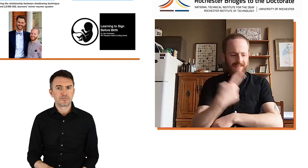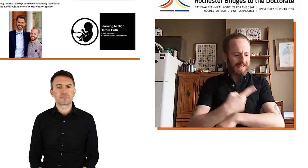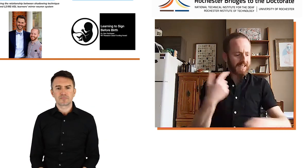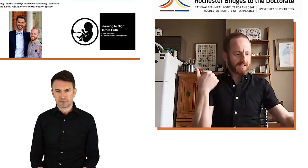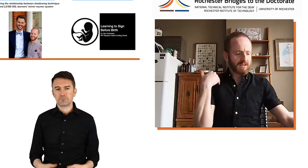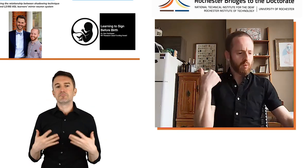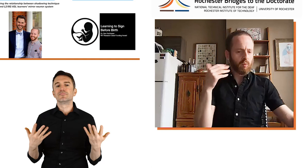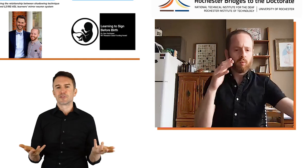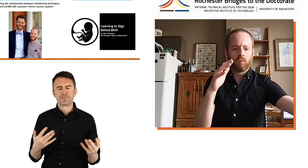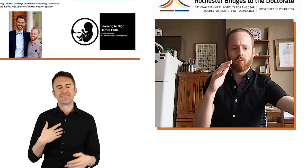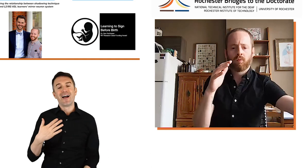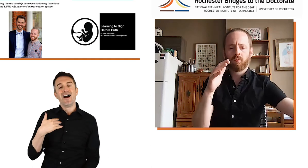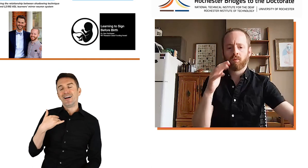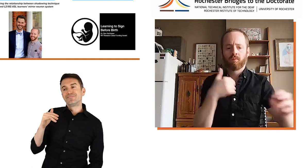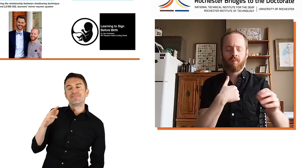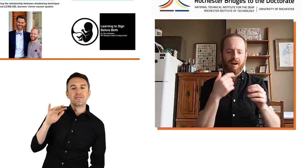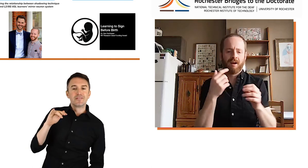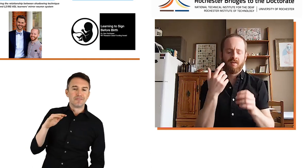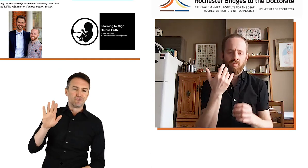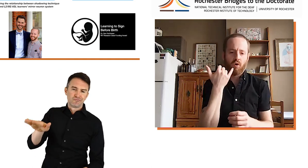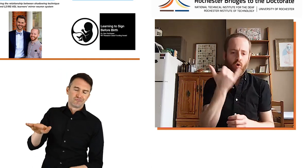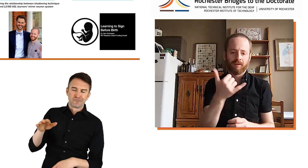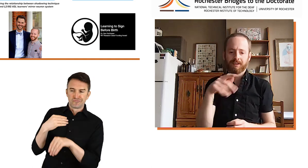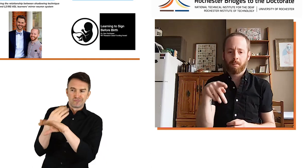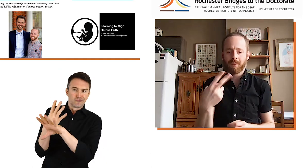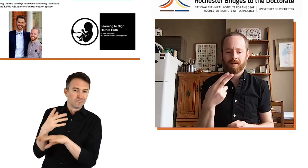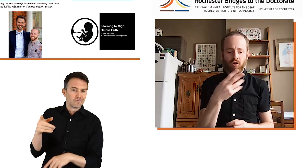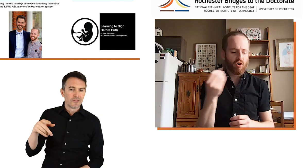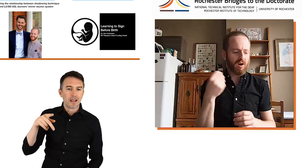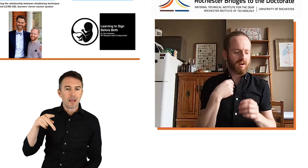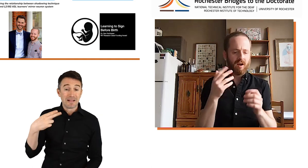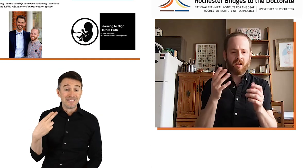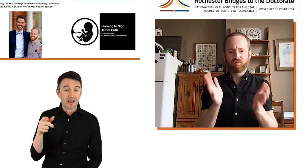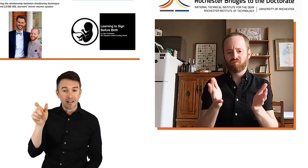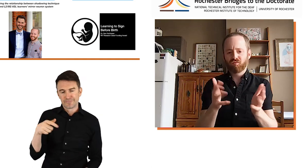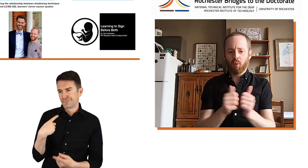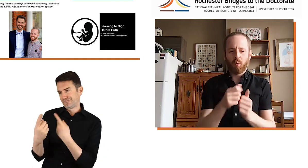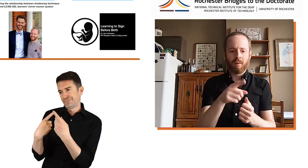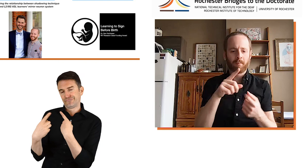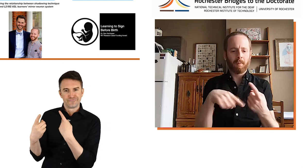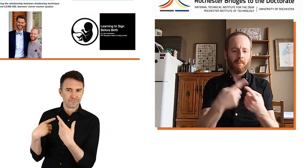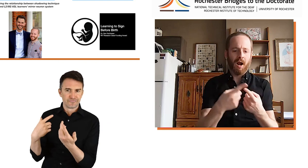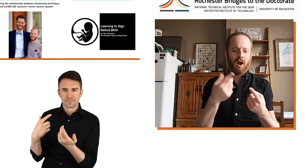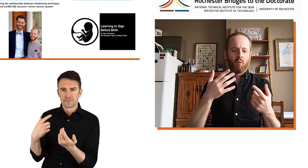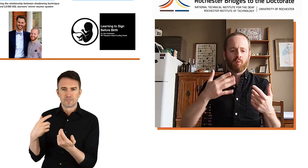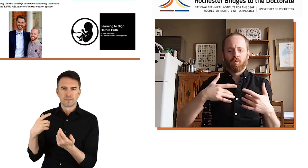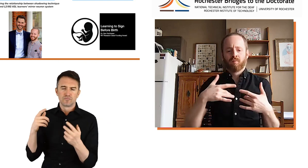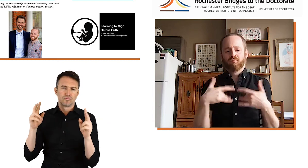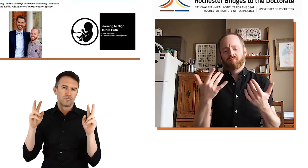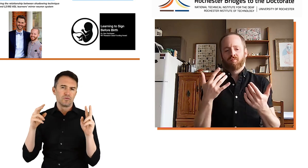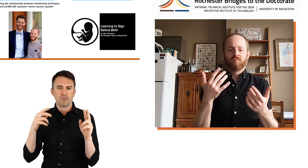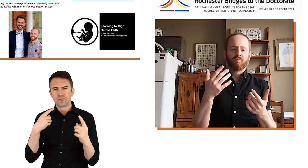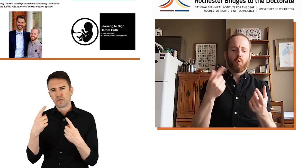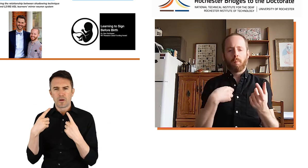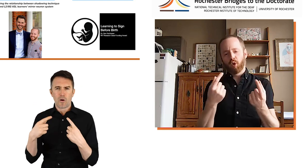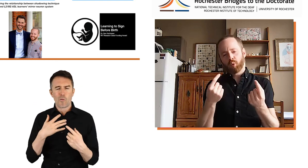A few days ago, I called Peter and was chatting with him about